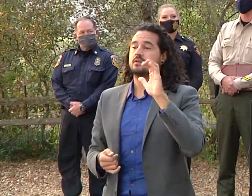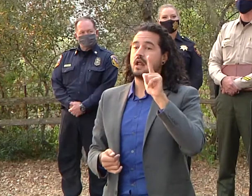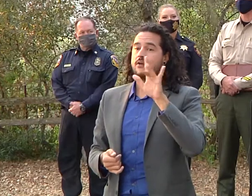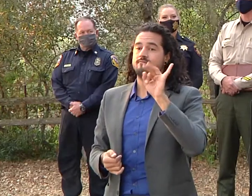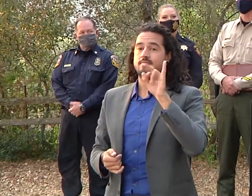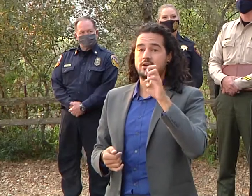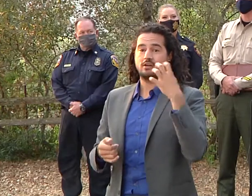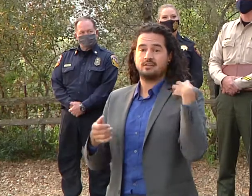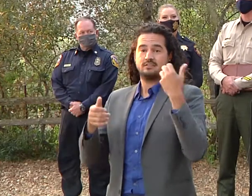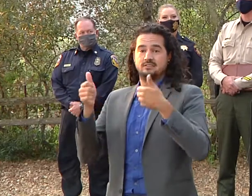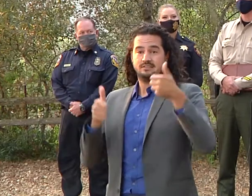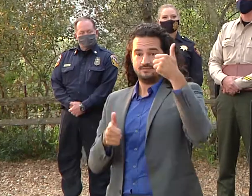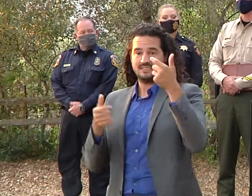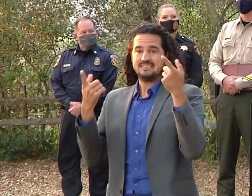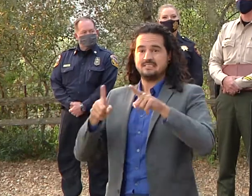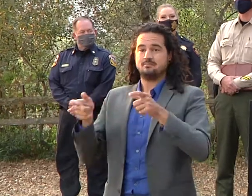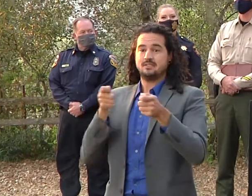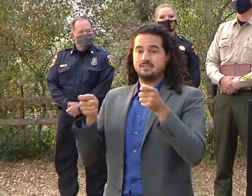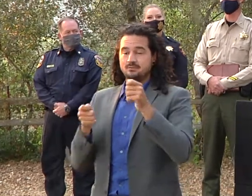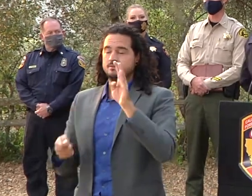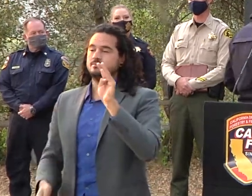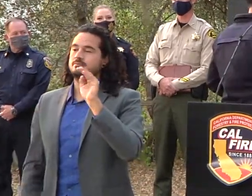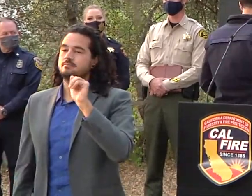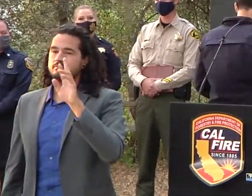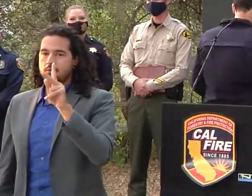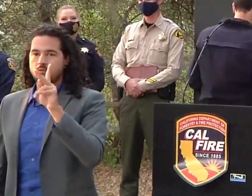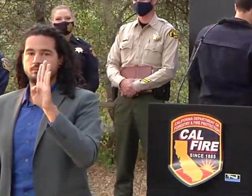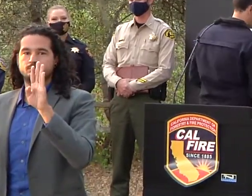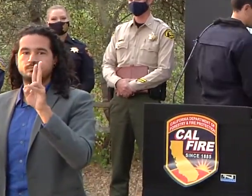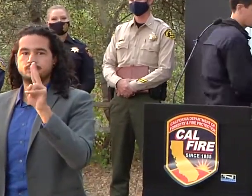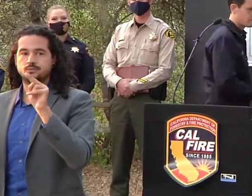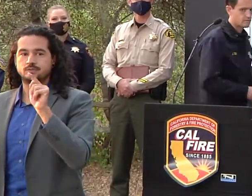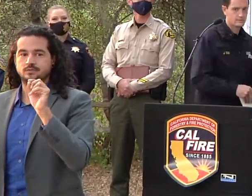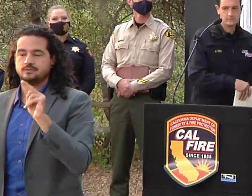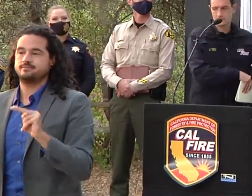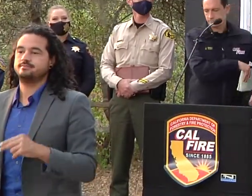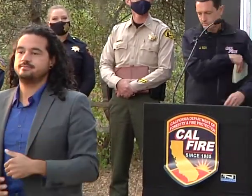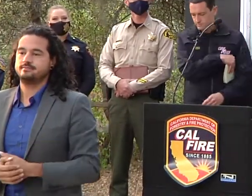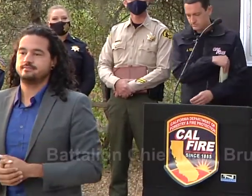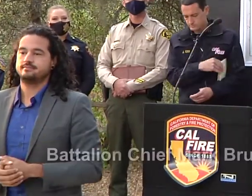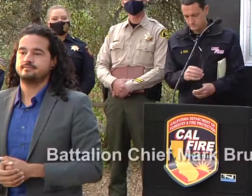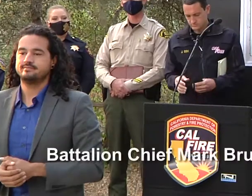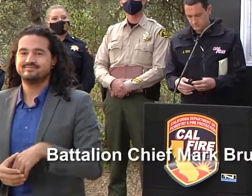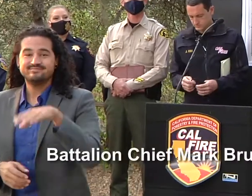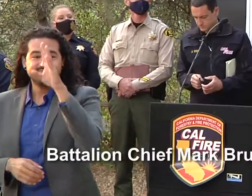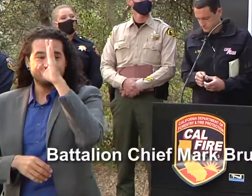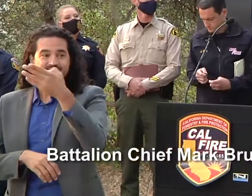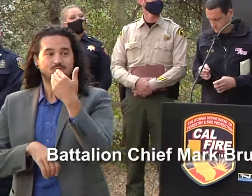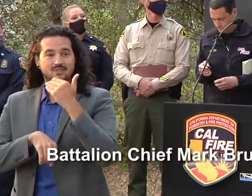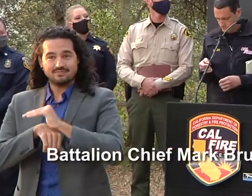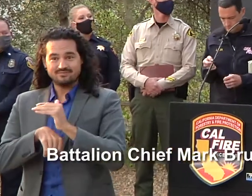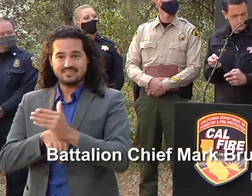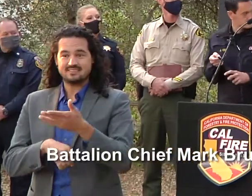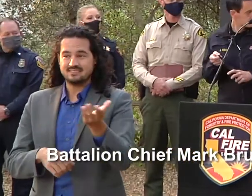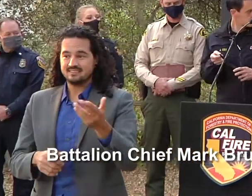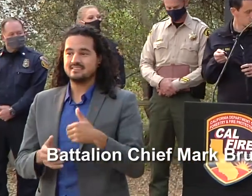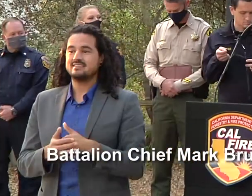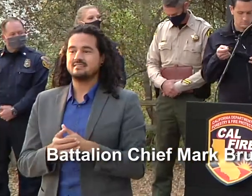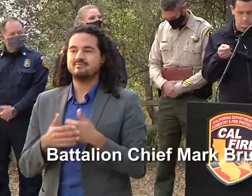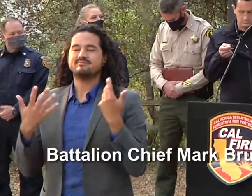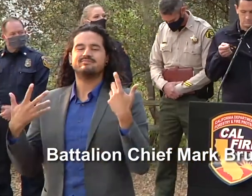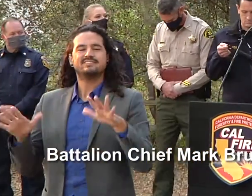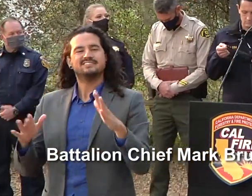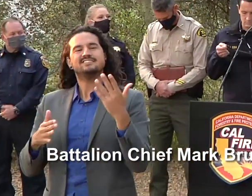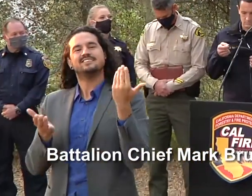operations section chief mark brunnen good evening so we've had yet another really good day